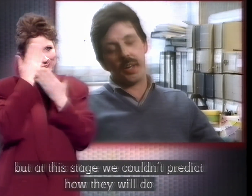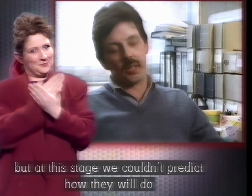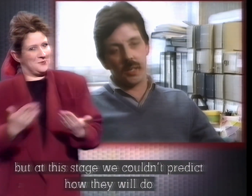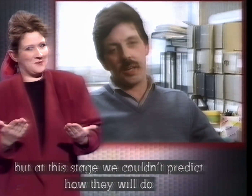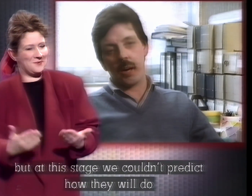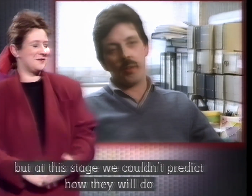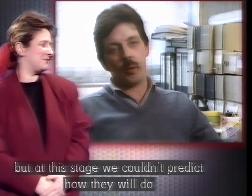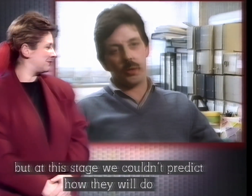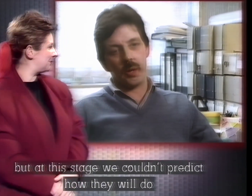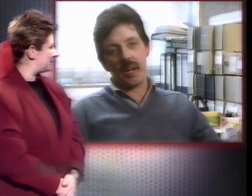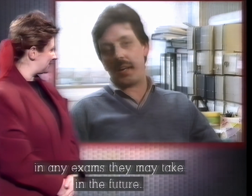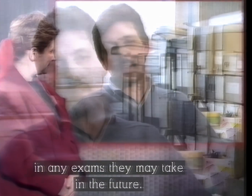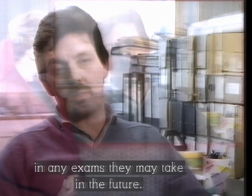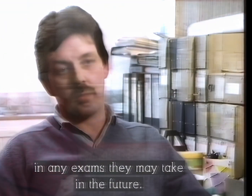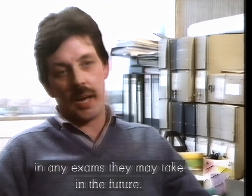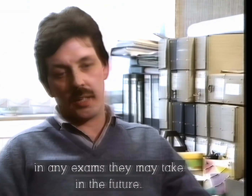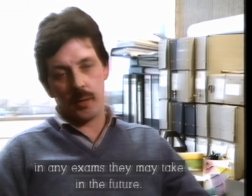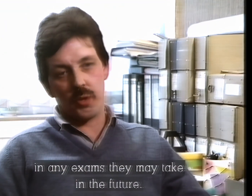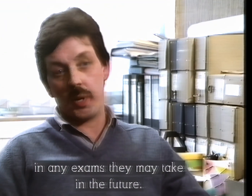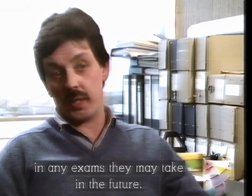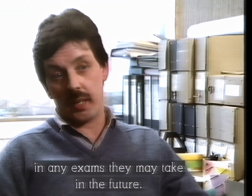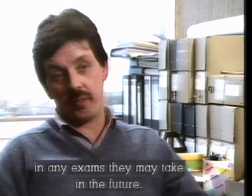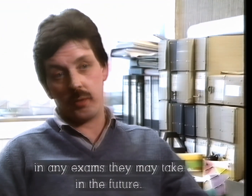how they will do in any exams they may take in future.